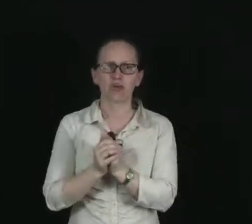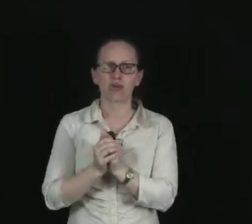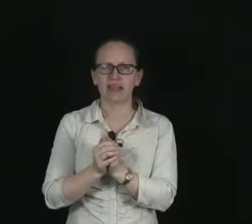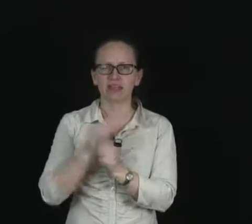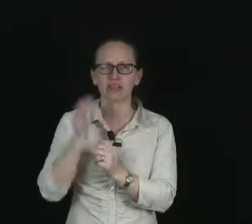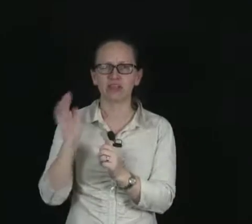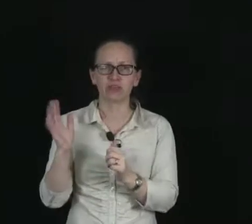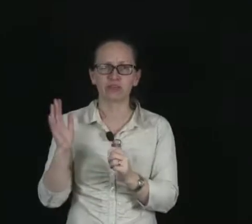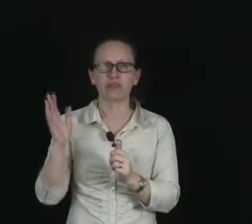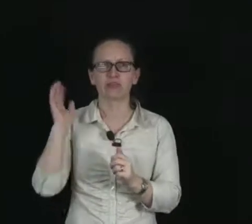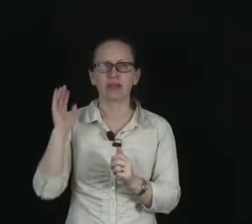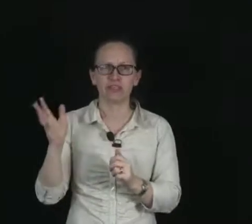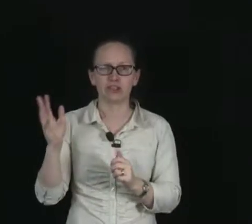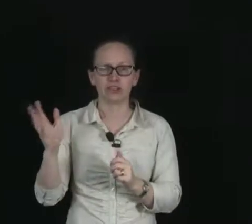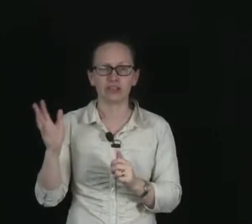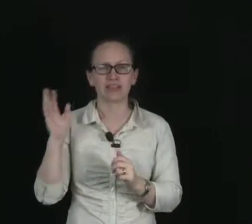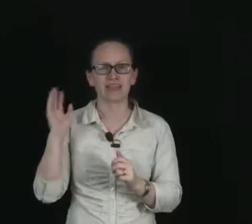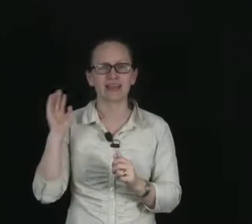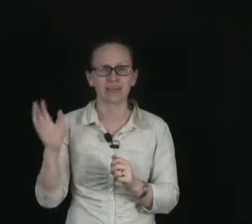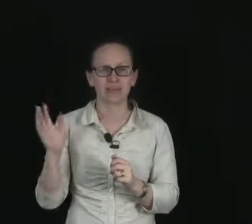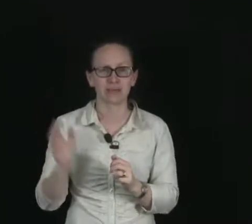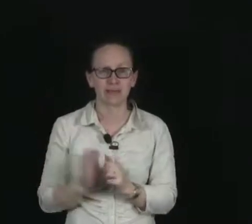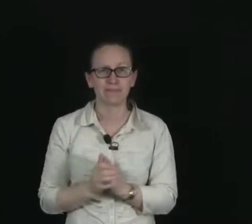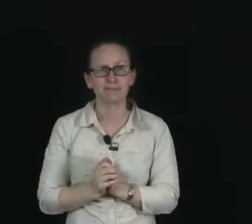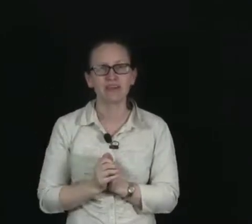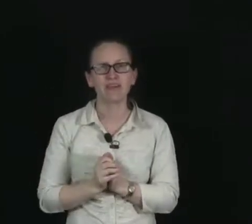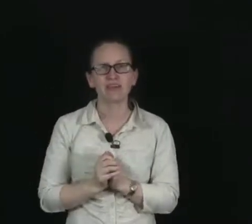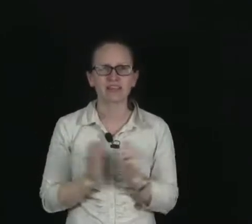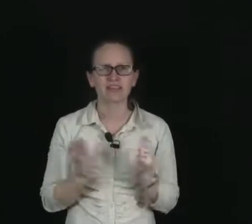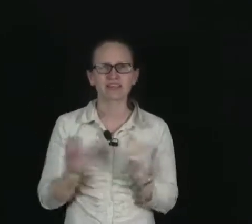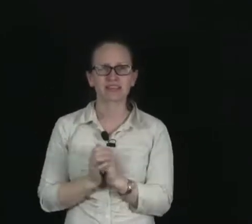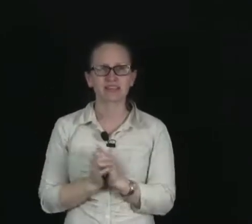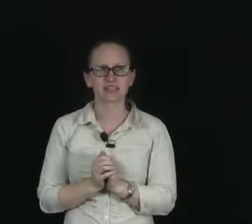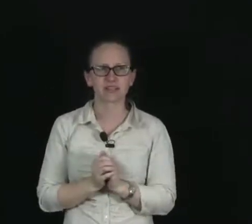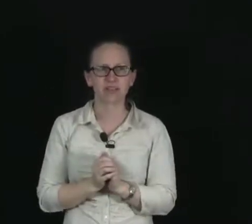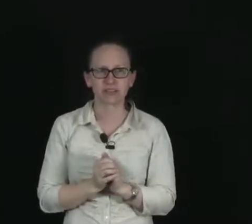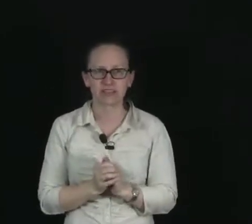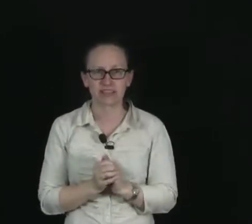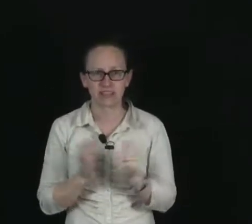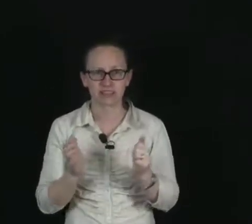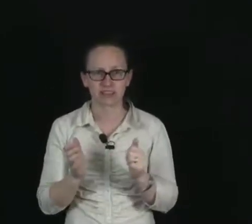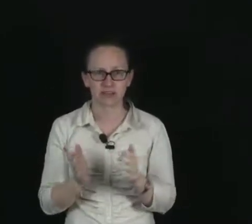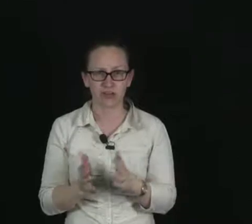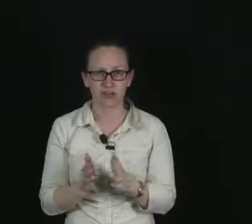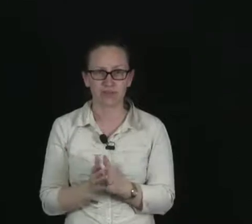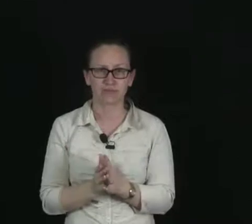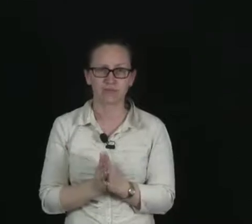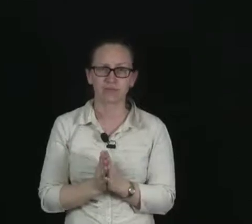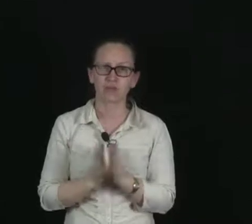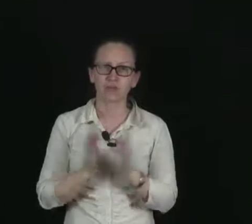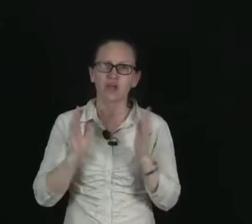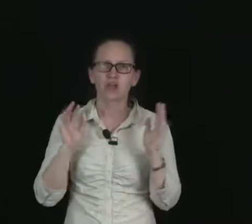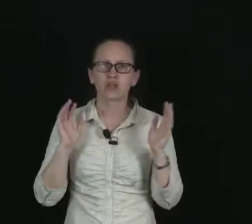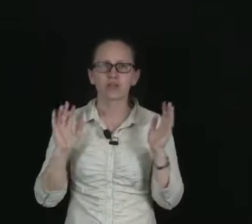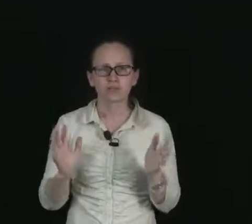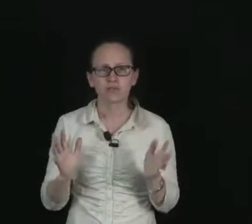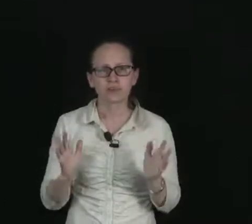in internal radionuclei therapy. So let's consider smoke detectors first. Smoke